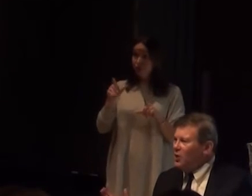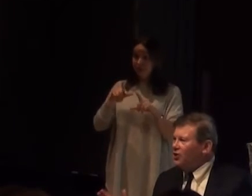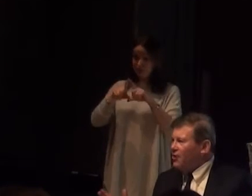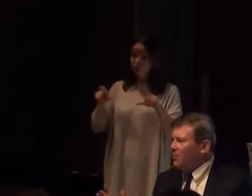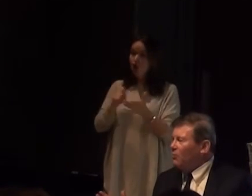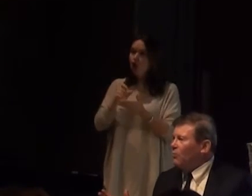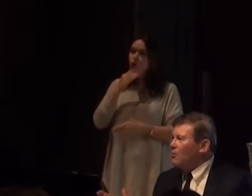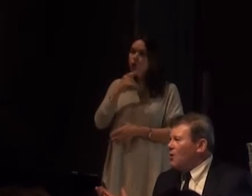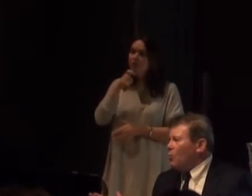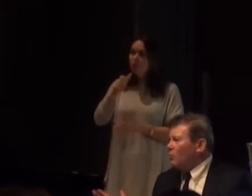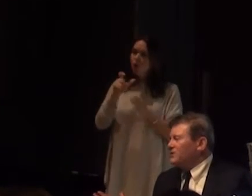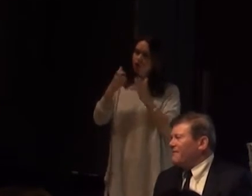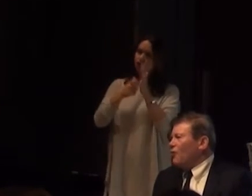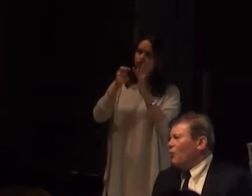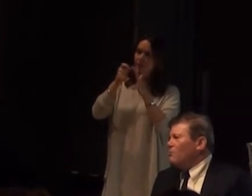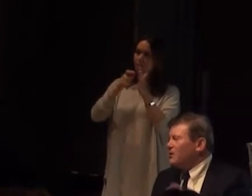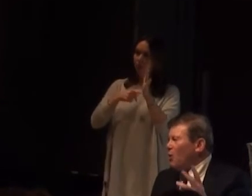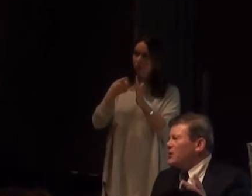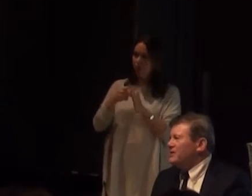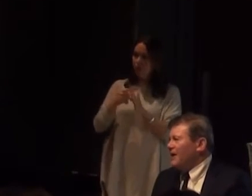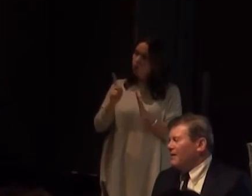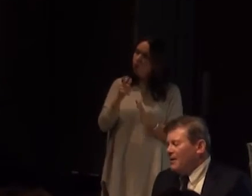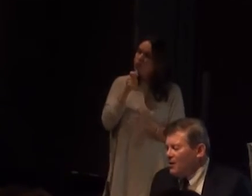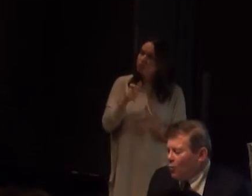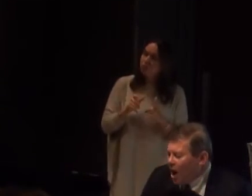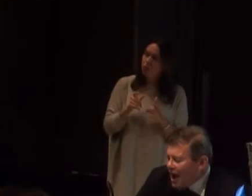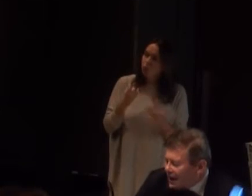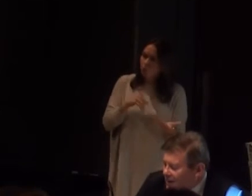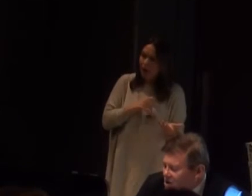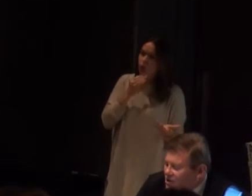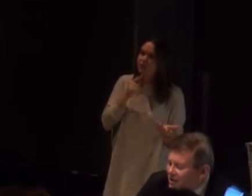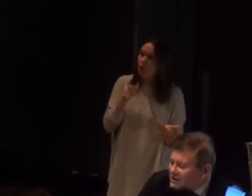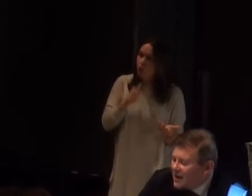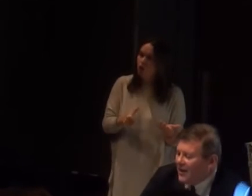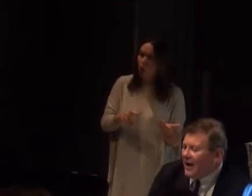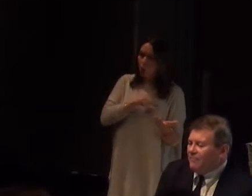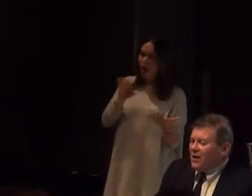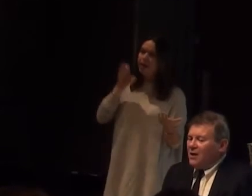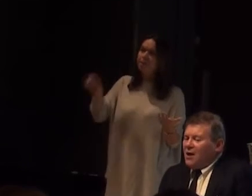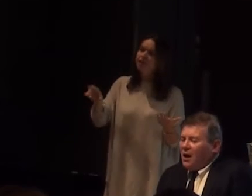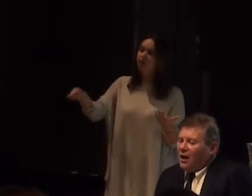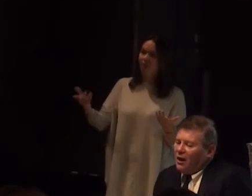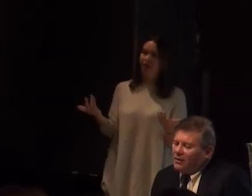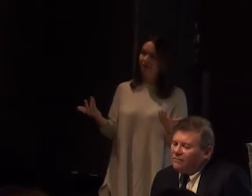using the word cripple. What was it for? What was the point of it? Why commission things like that?